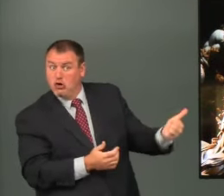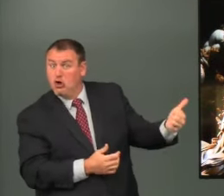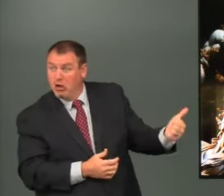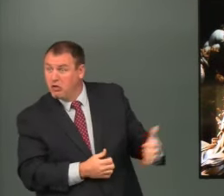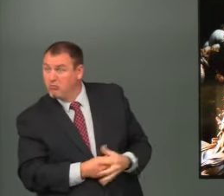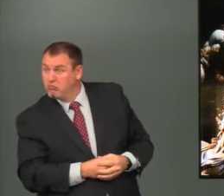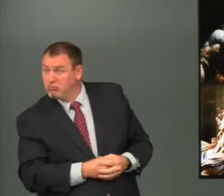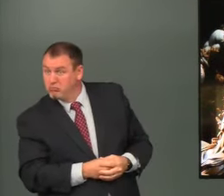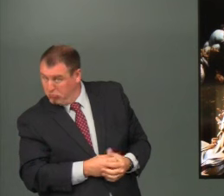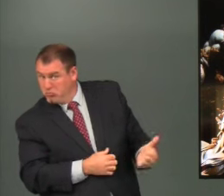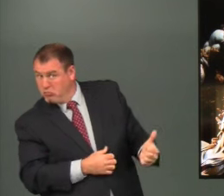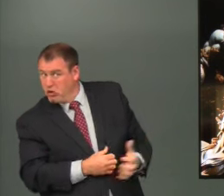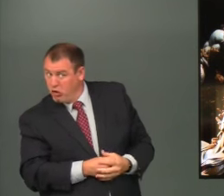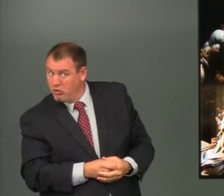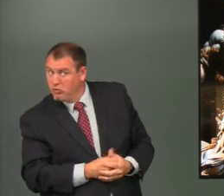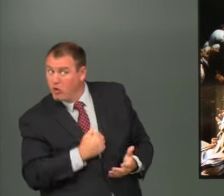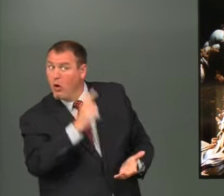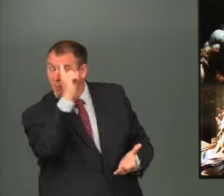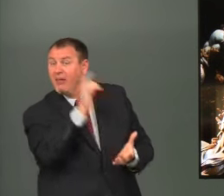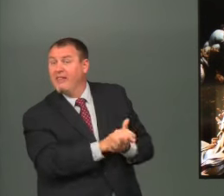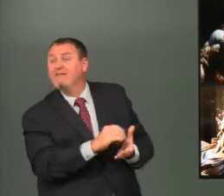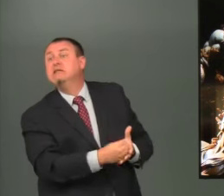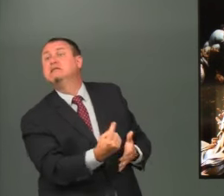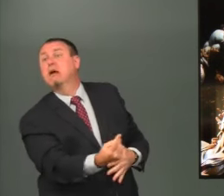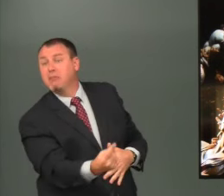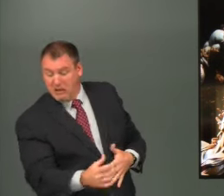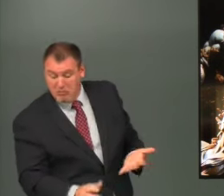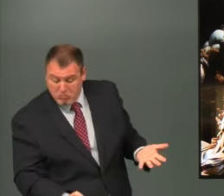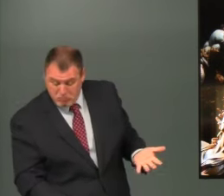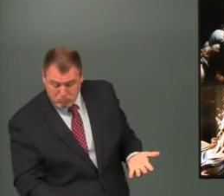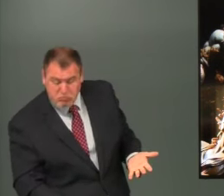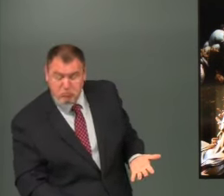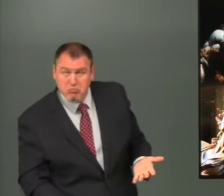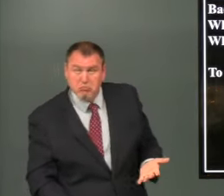good job you believe in something